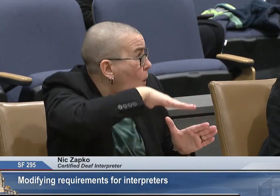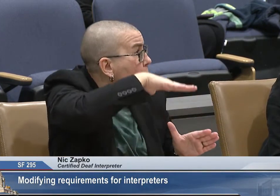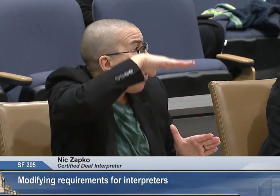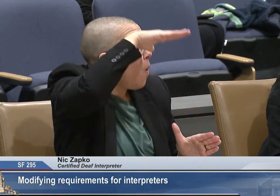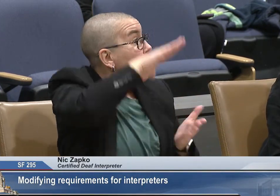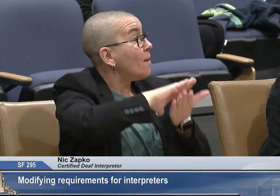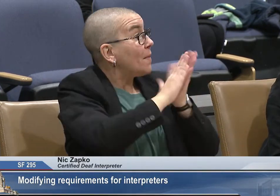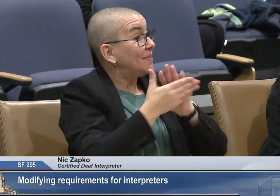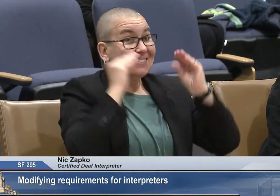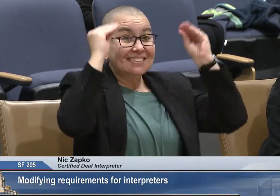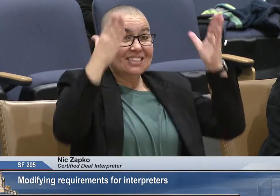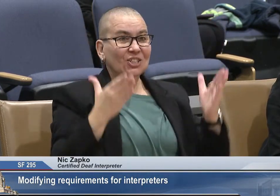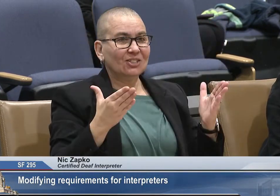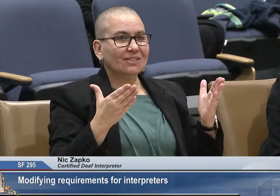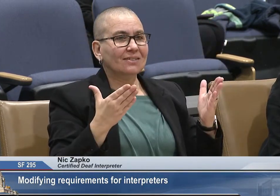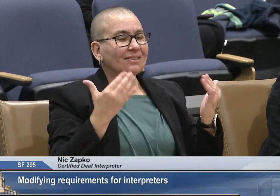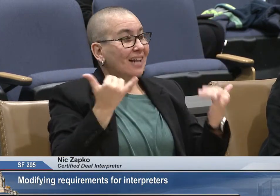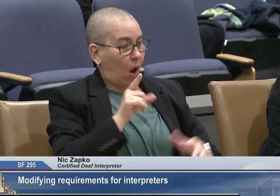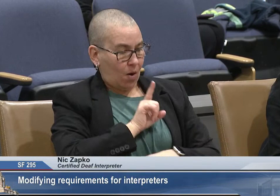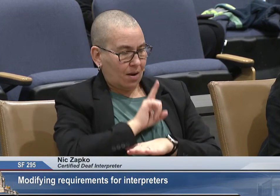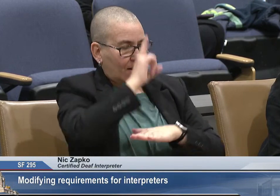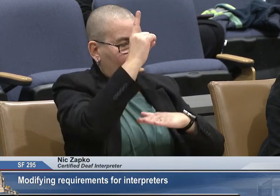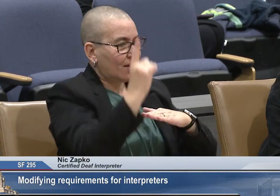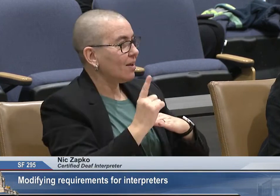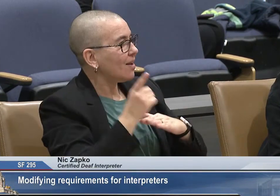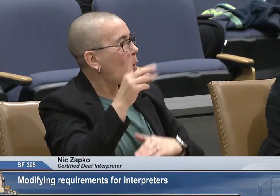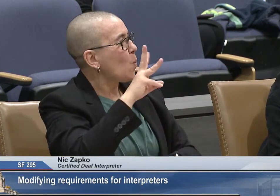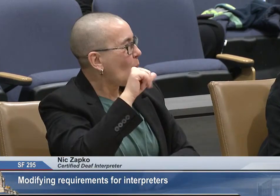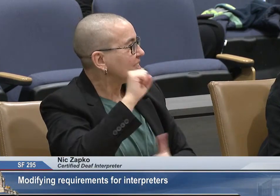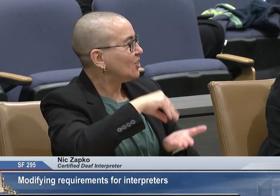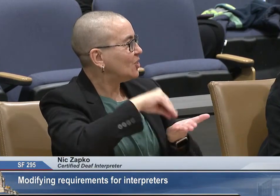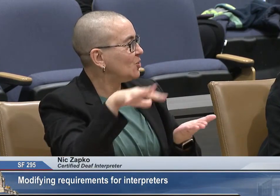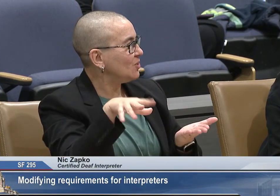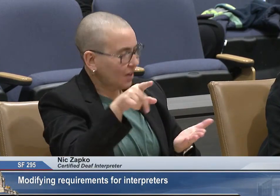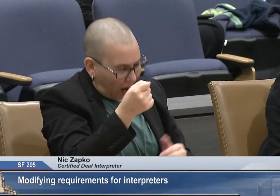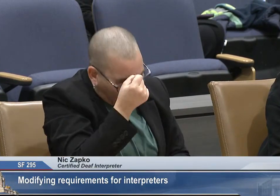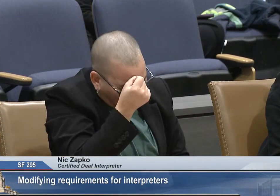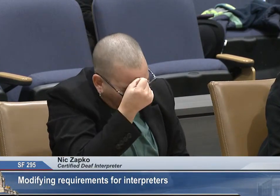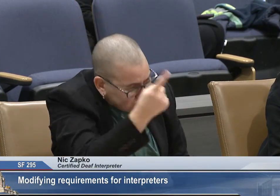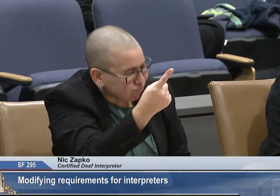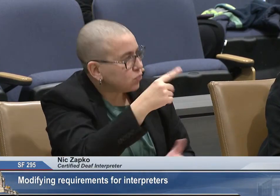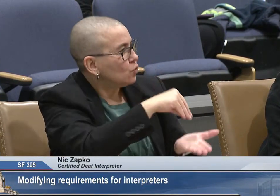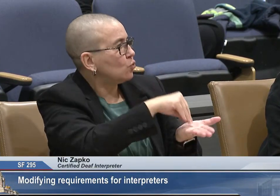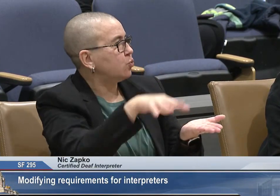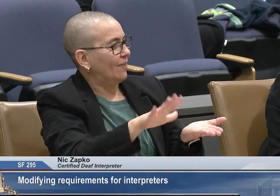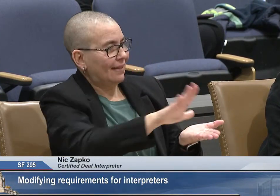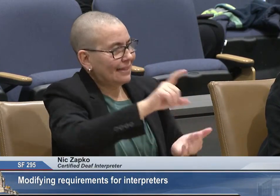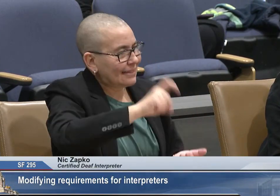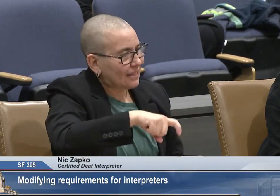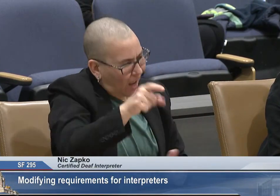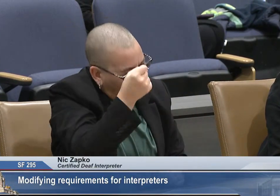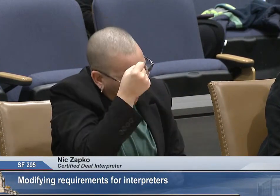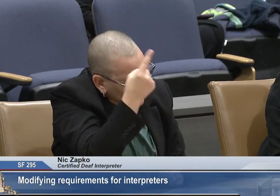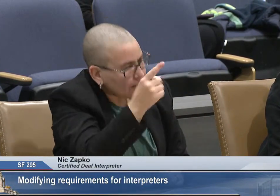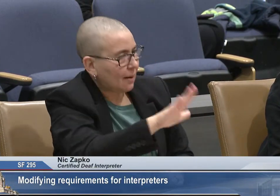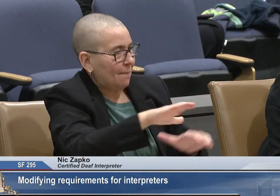teacher. As they're growing up, they would think, I could also be a teacher. And that teacher of the future